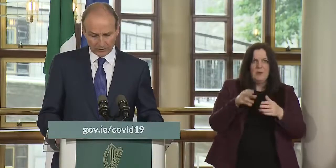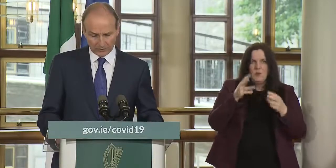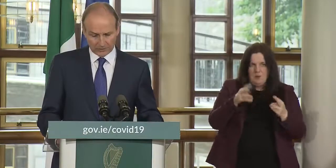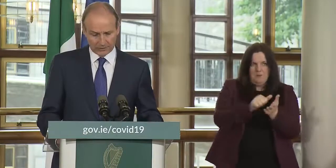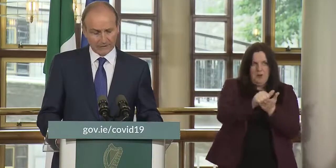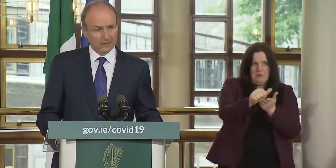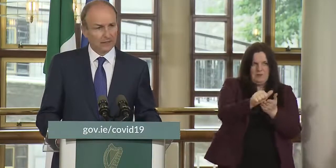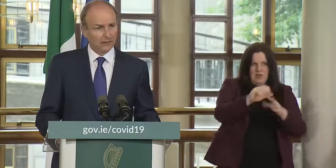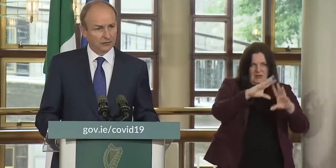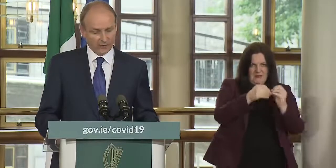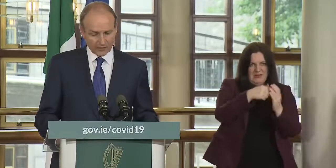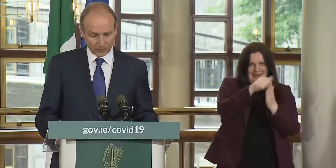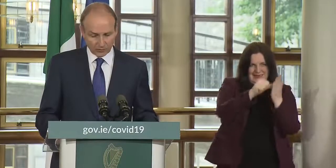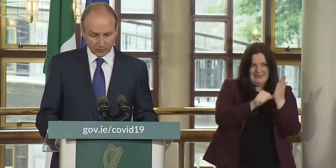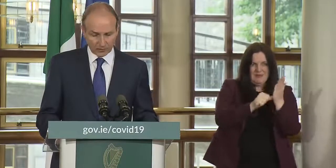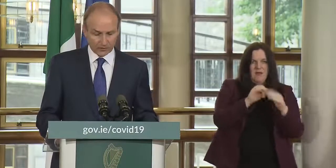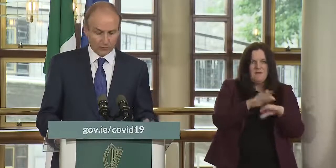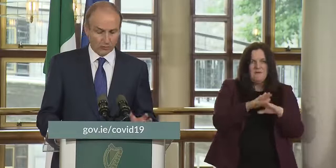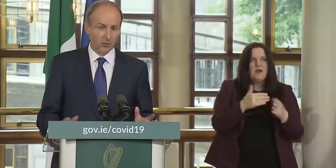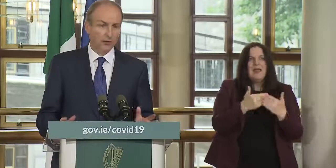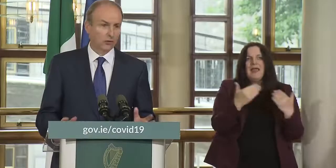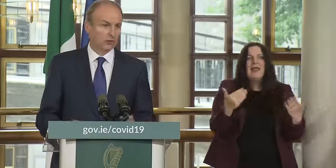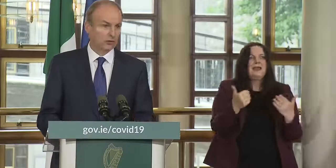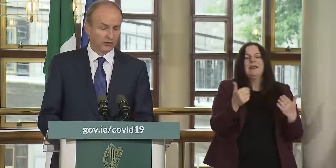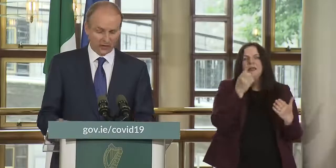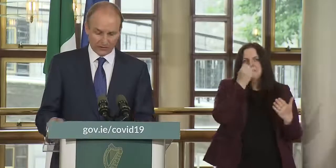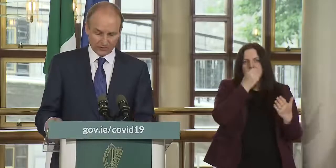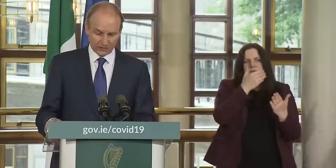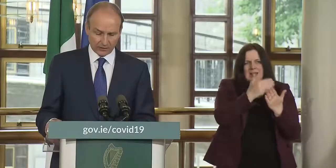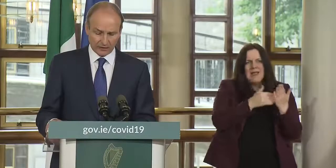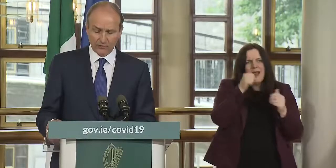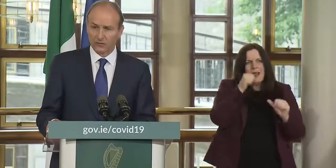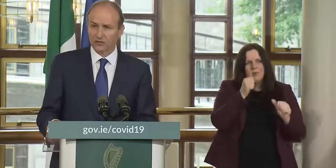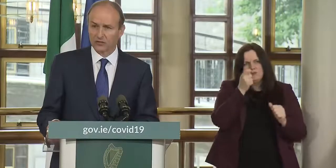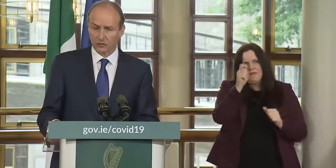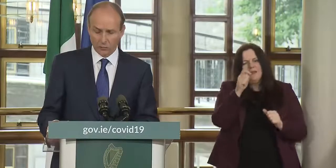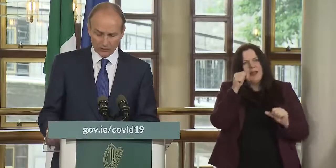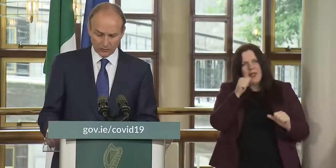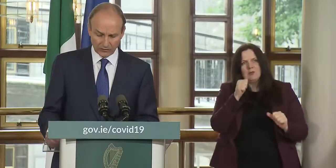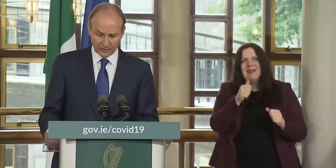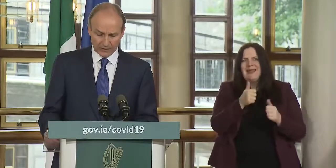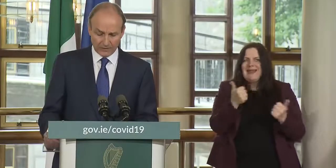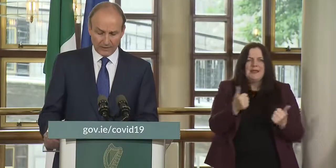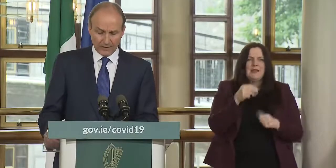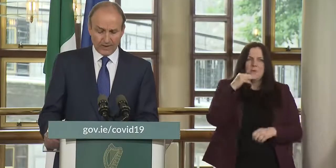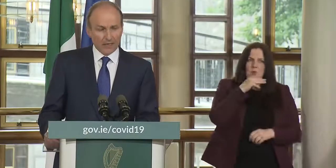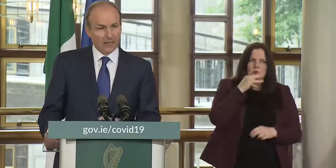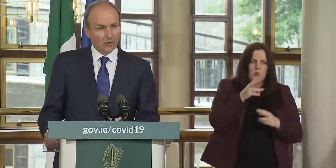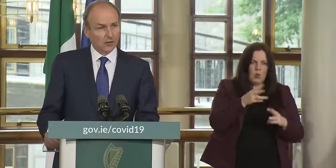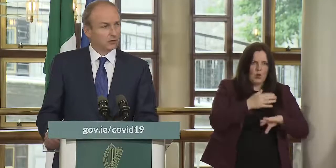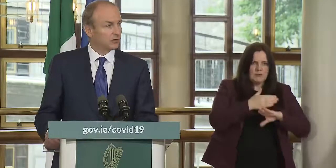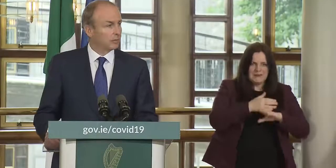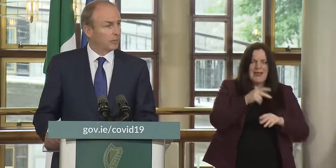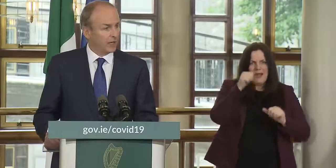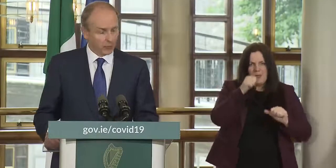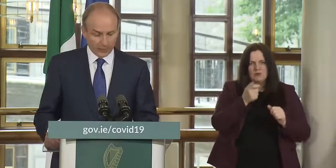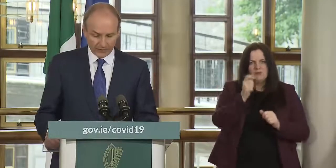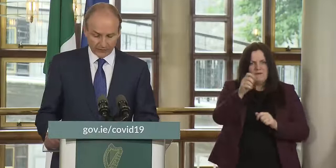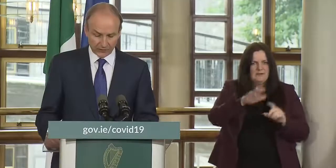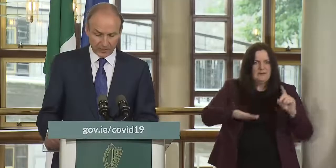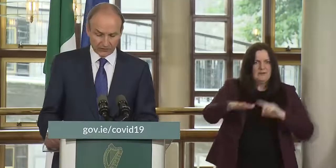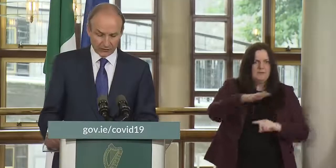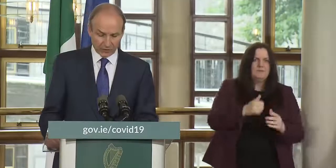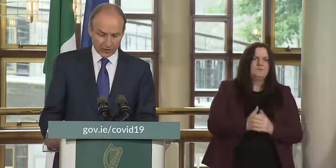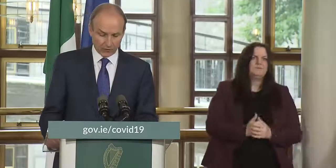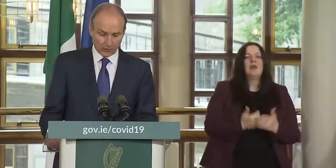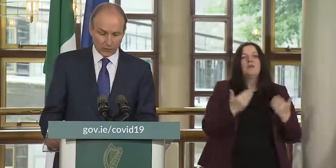published a list of exemptions will continue to apply in order to facilitate the transit of essential workers and the current paper